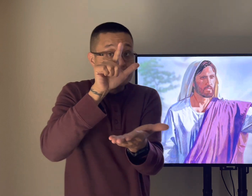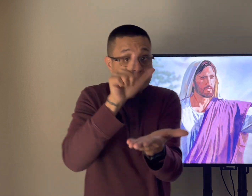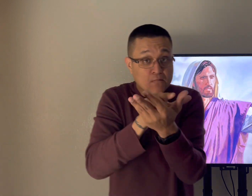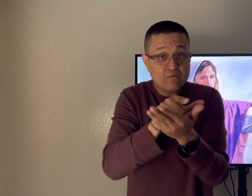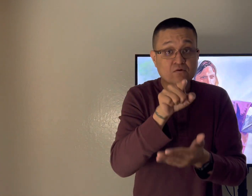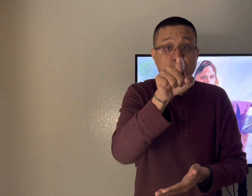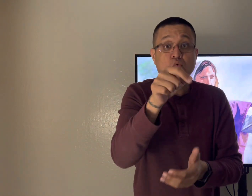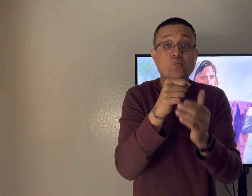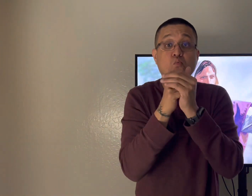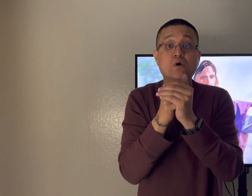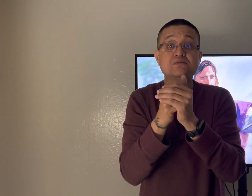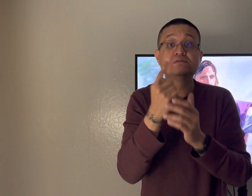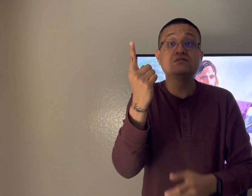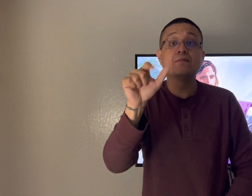so was scared he crazy and the